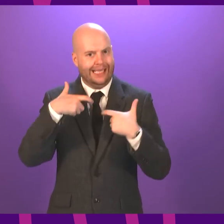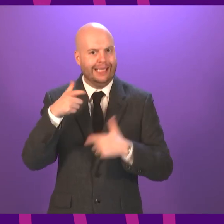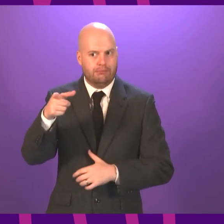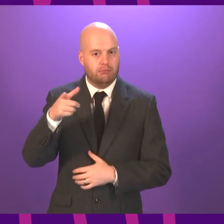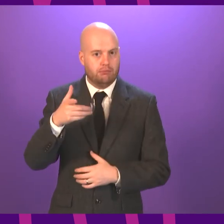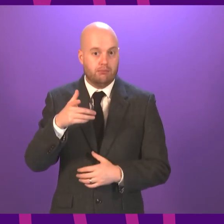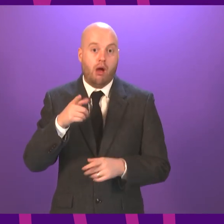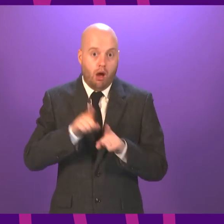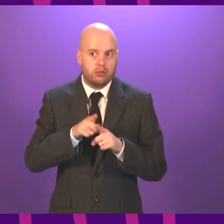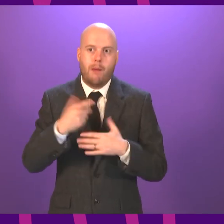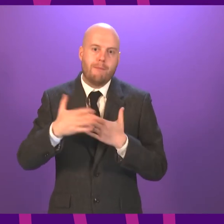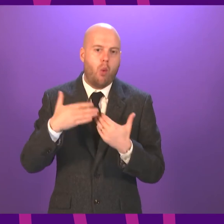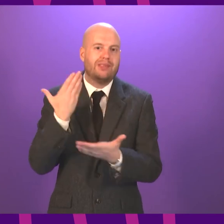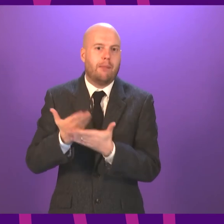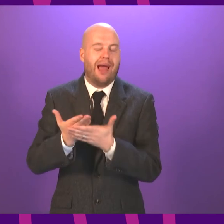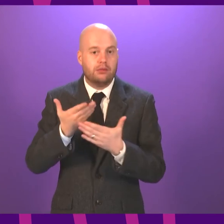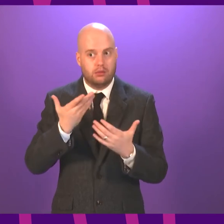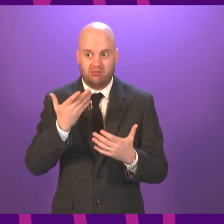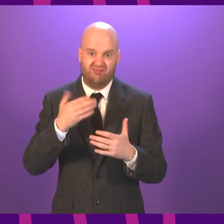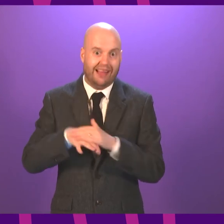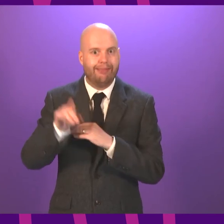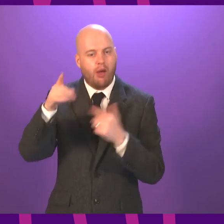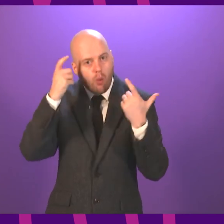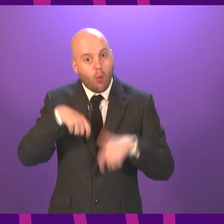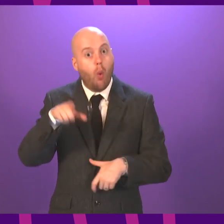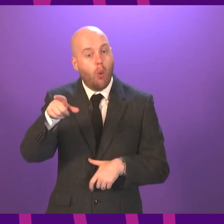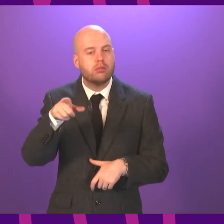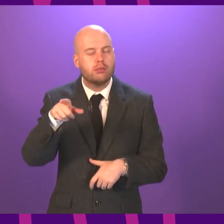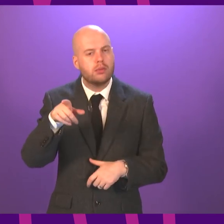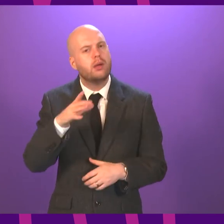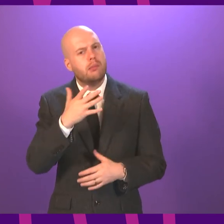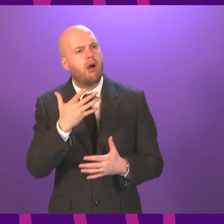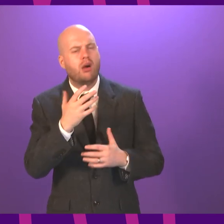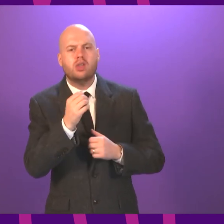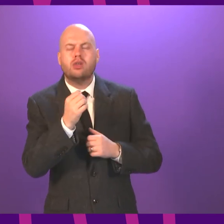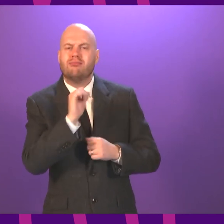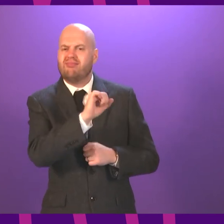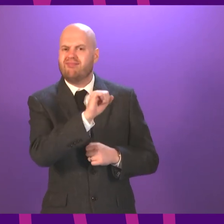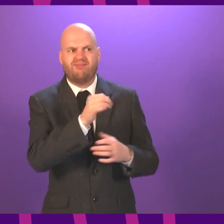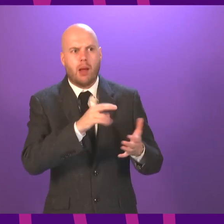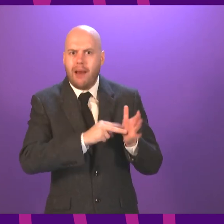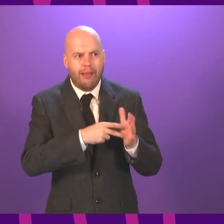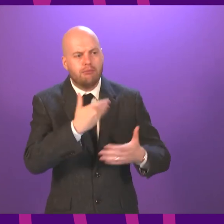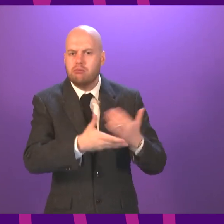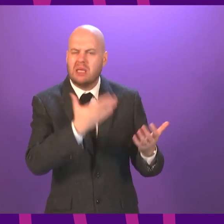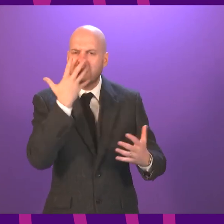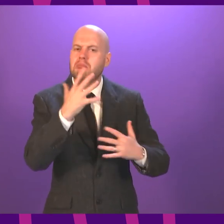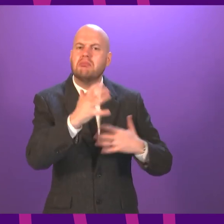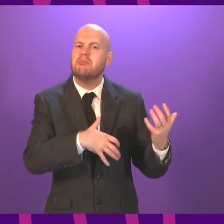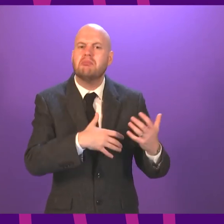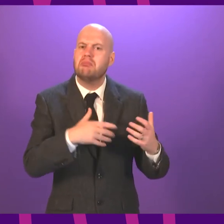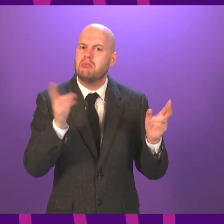But he did warn that financial and structural constraints seem to have prevented their rollout thus far. So can I ask if the First Minister agrees